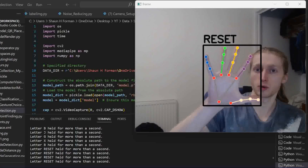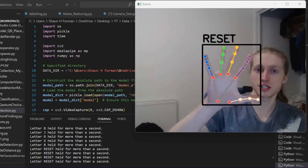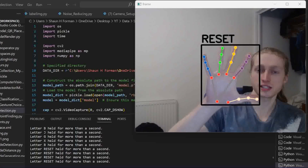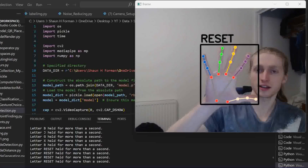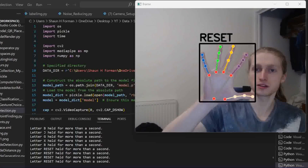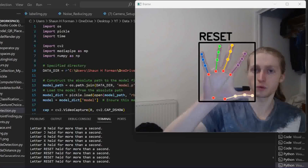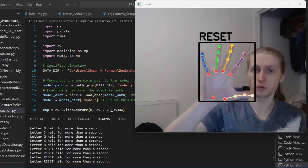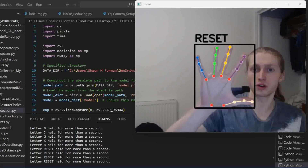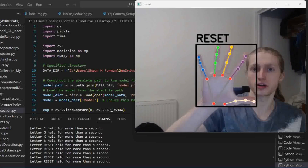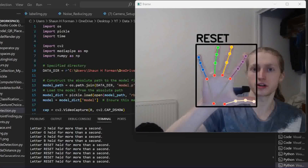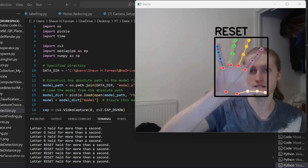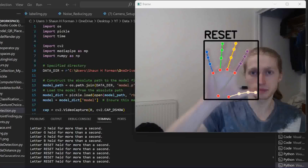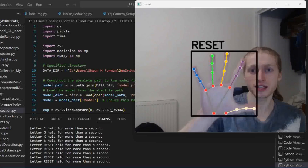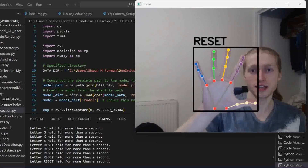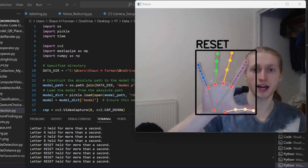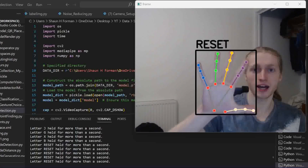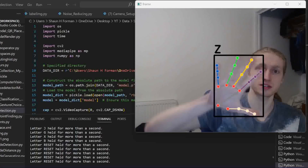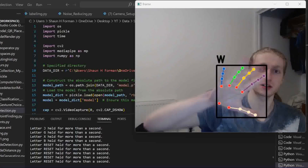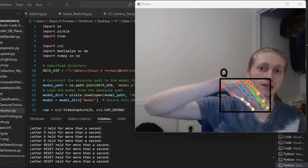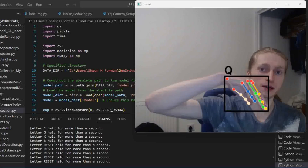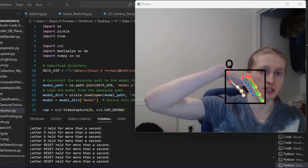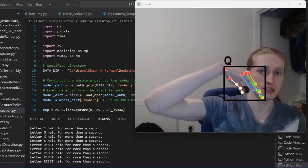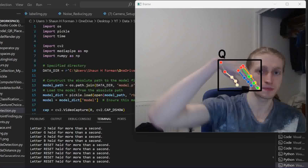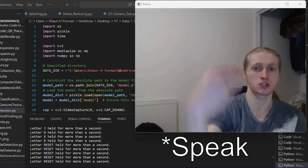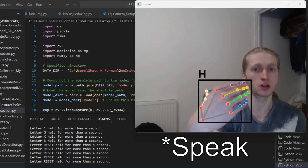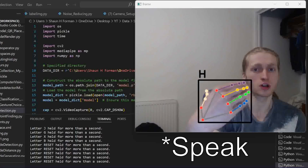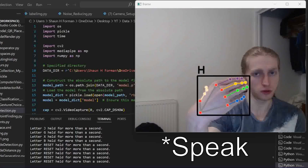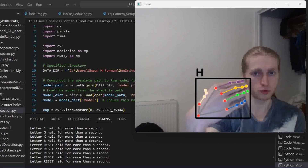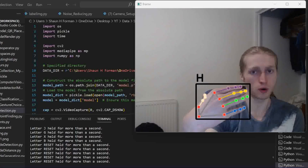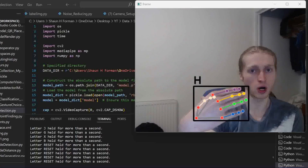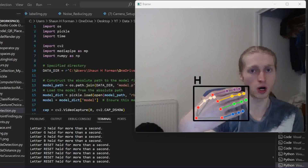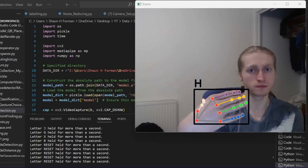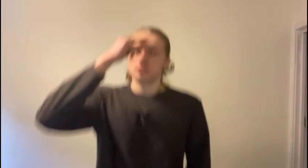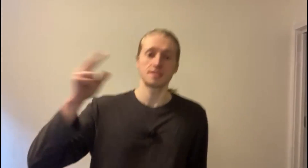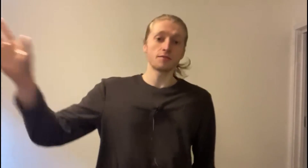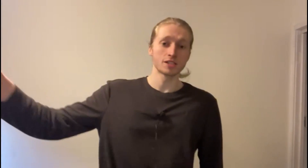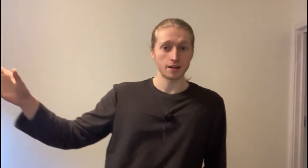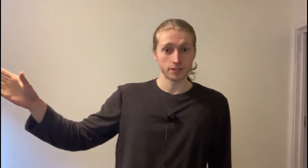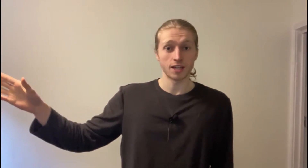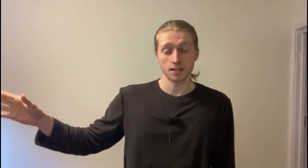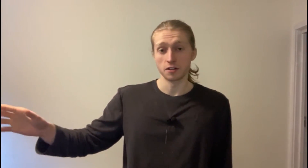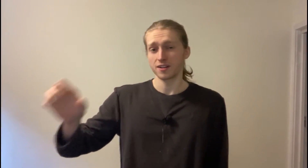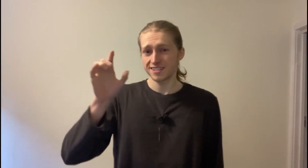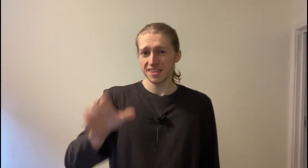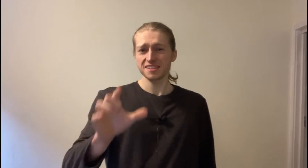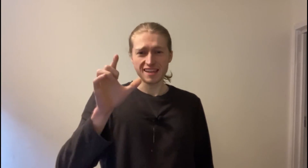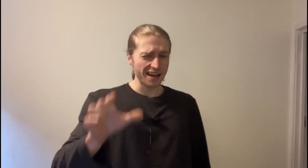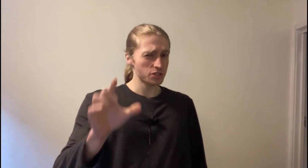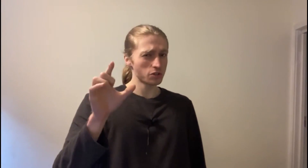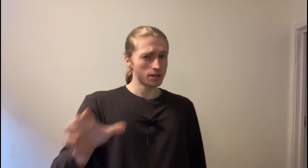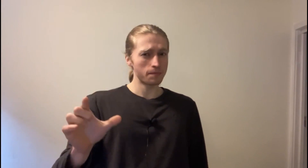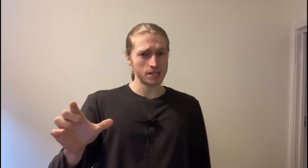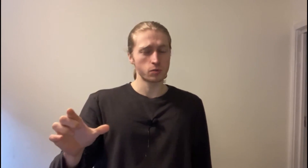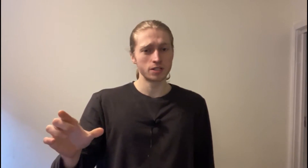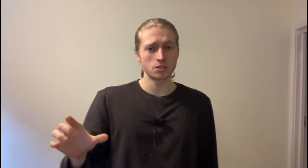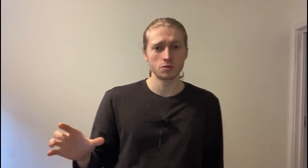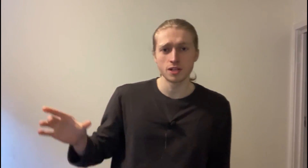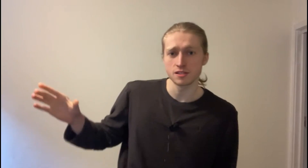than a second, the word is complete, and it's going to be able to speech through the robot. Devil's advocate here. Is this actually the best way to do this?